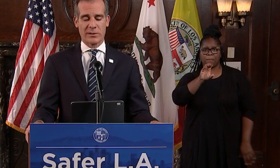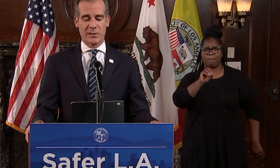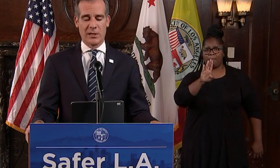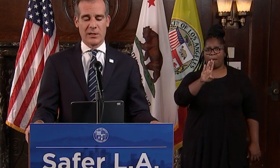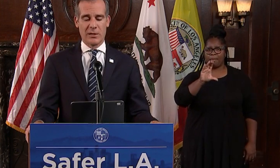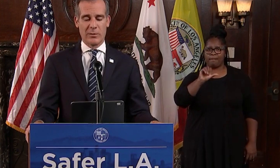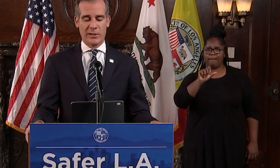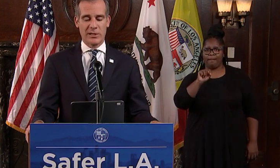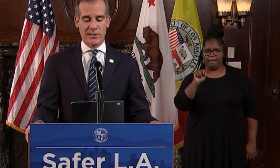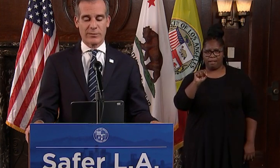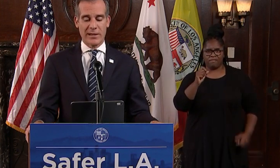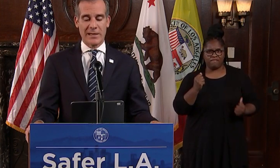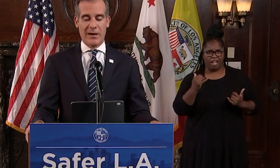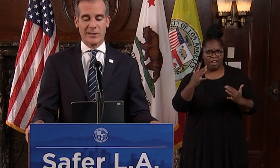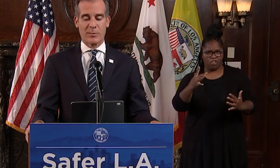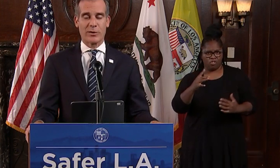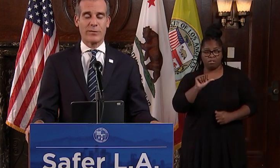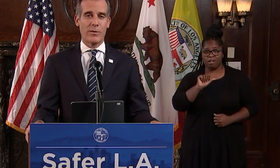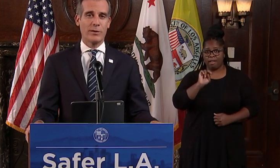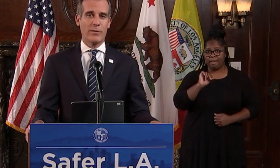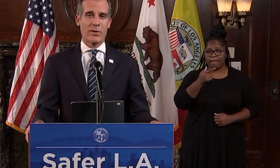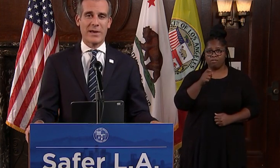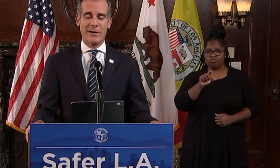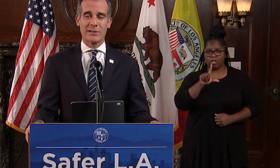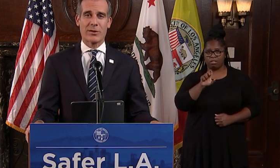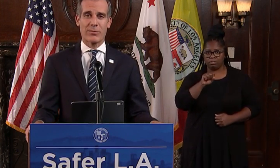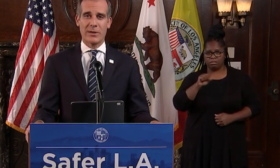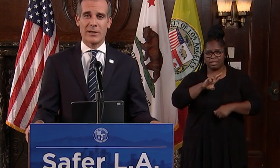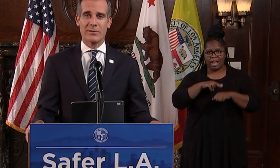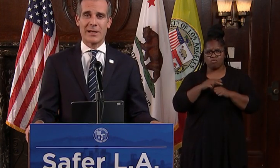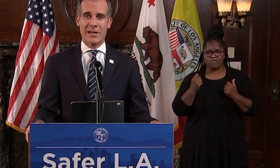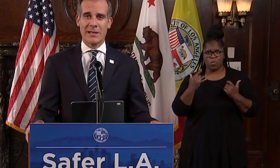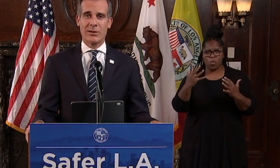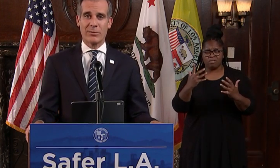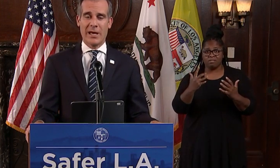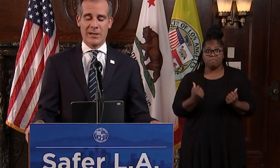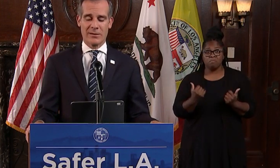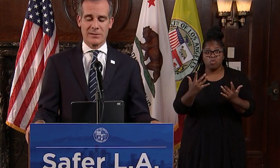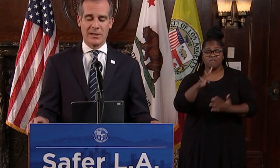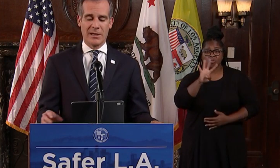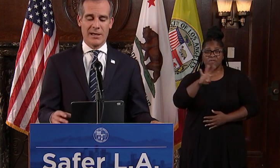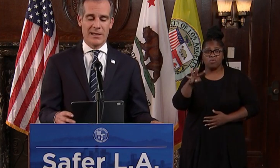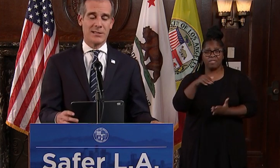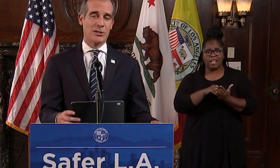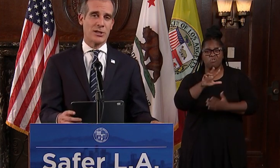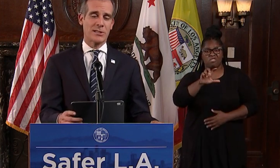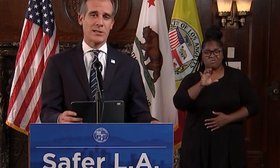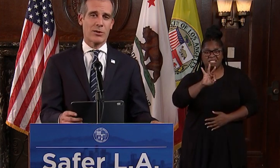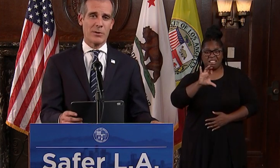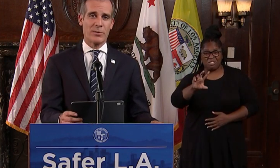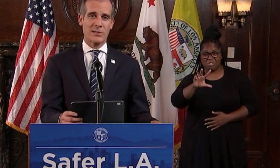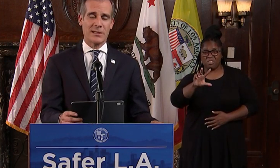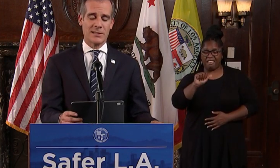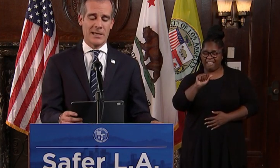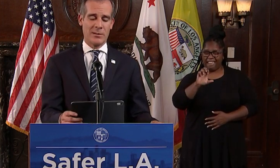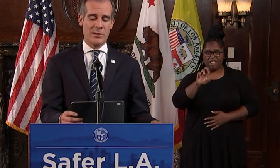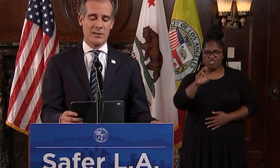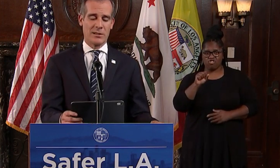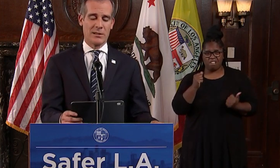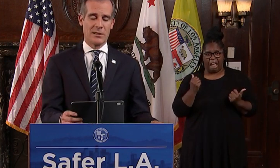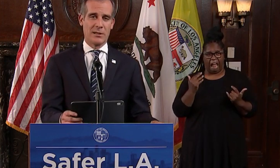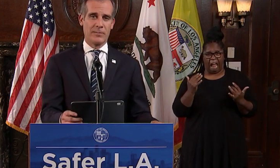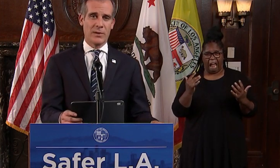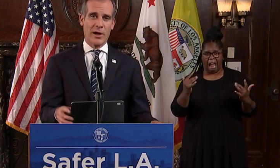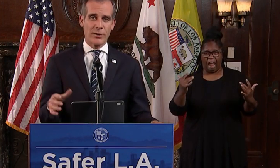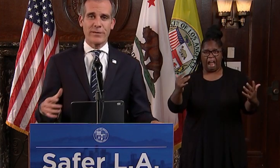Forest which as of right now has burned 44,393 acres and is at just 3% containment.